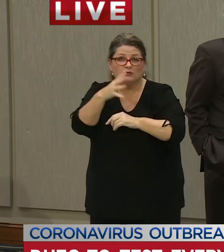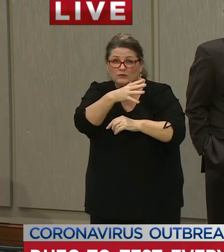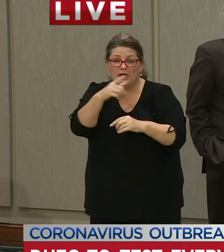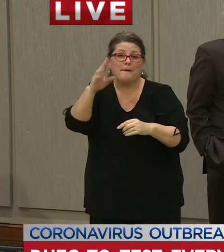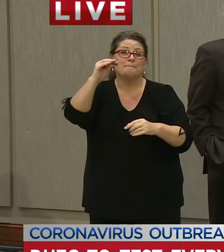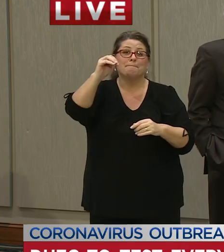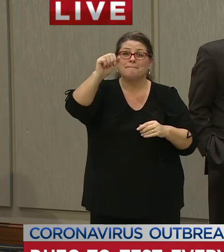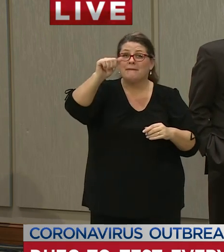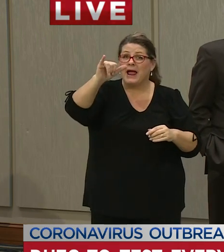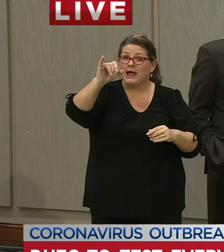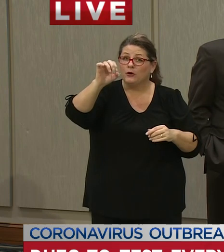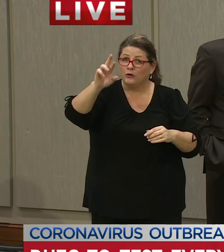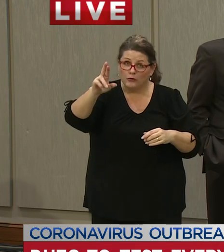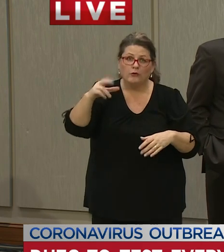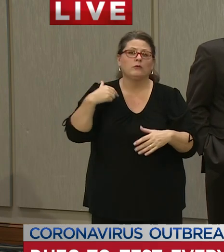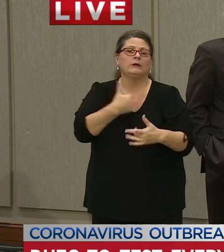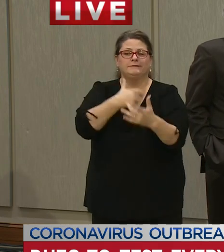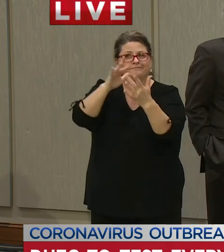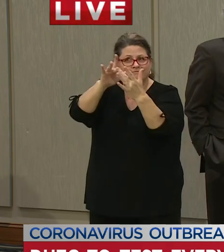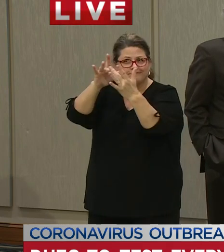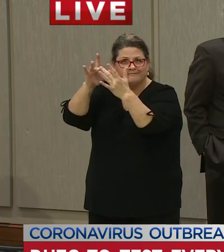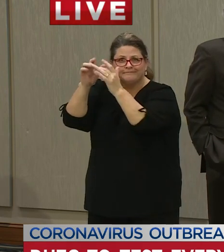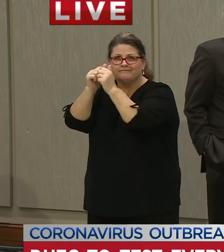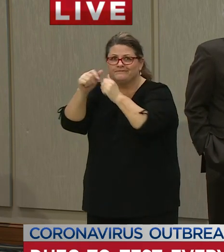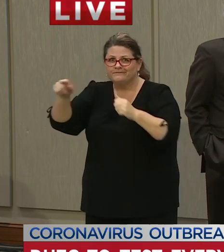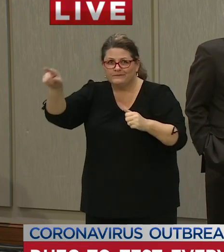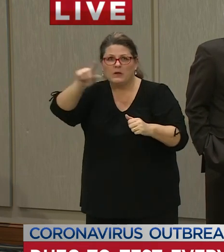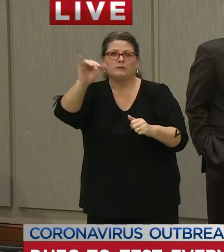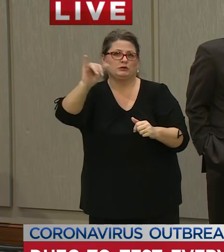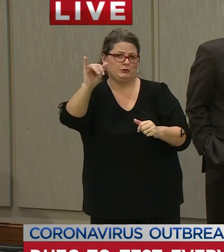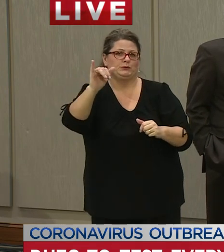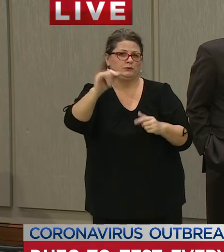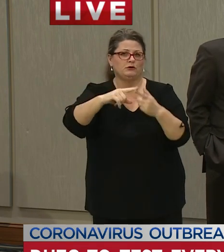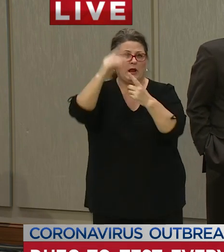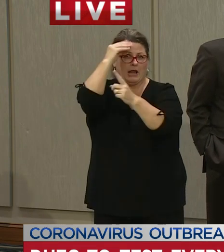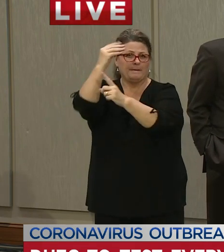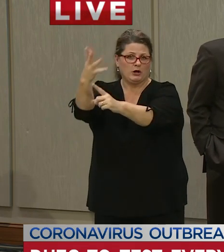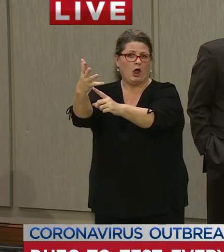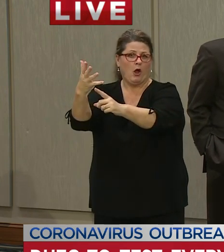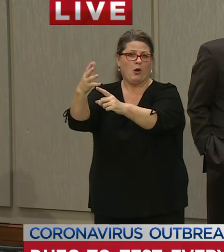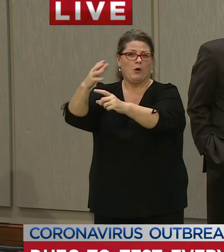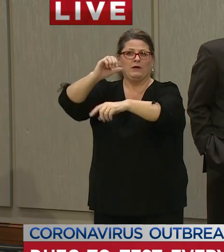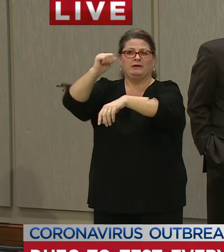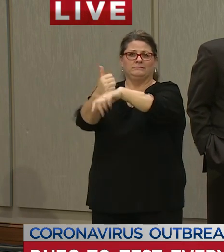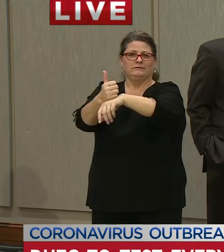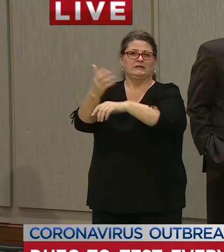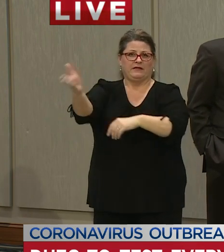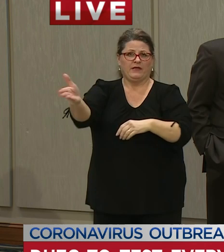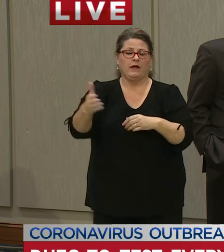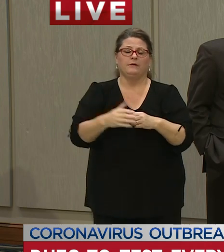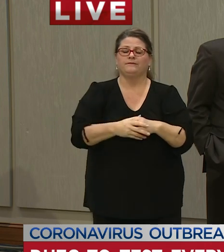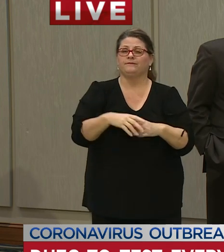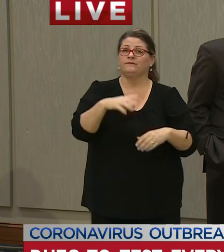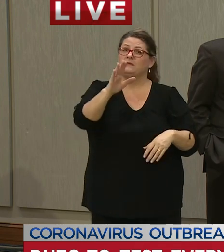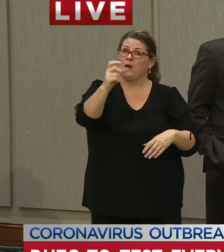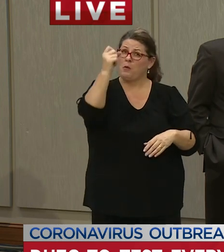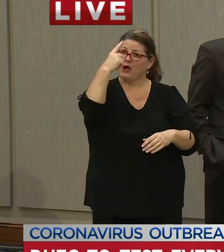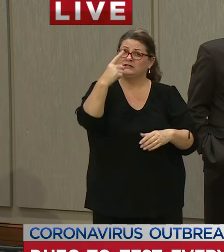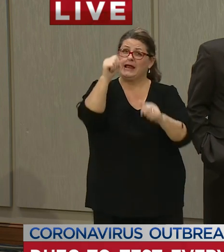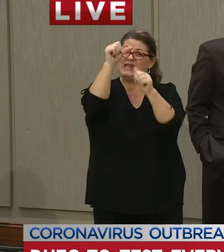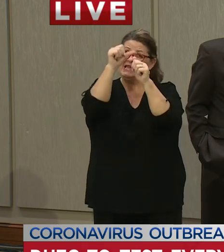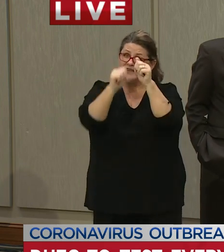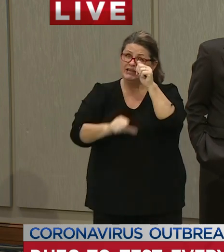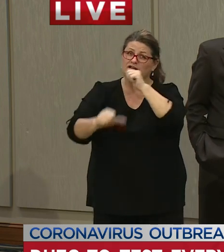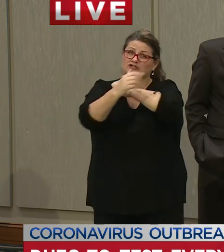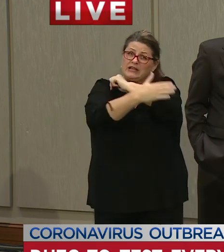mayors we have a lot of contacts in the community being we have a uh dhec office in every county